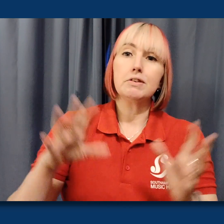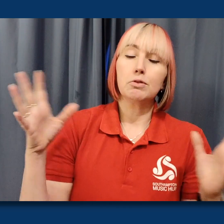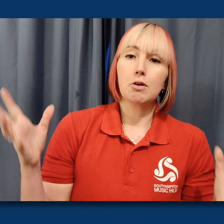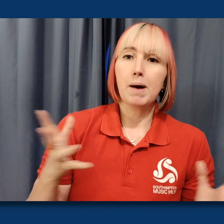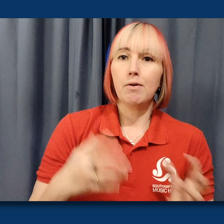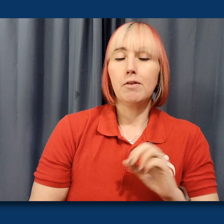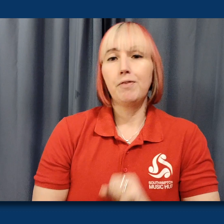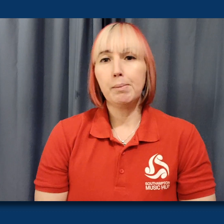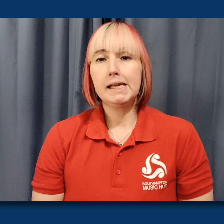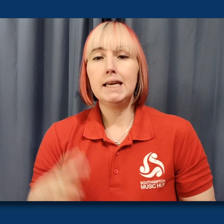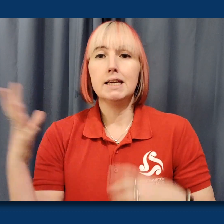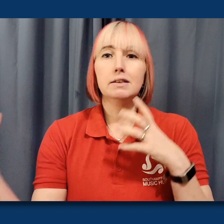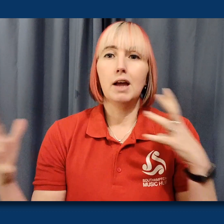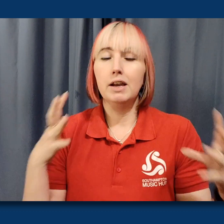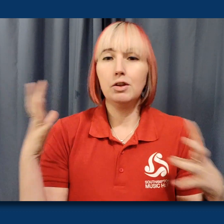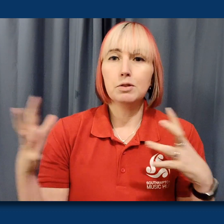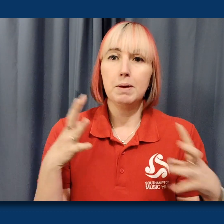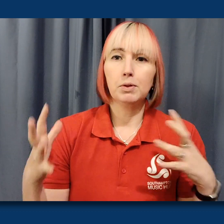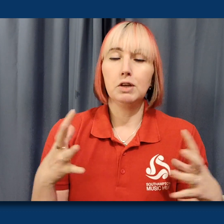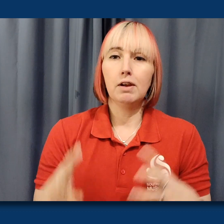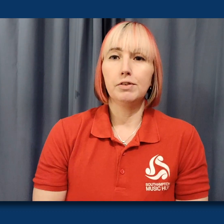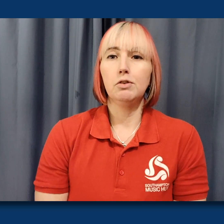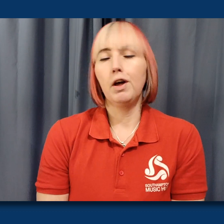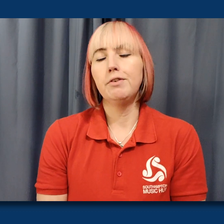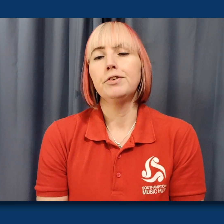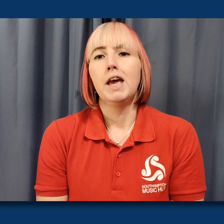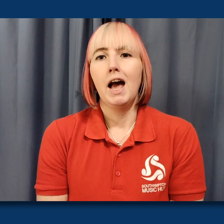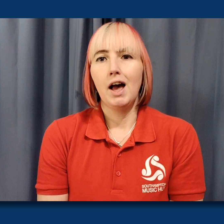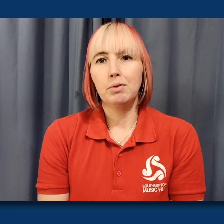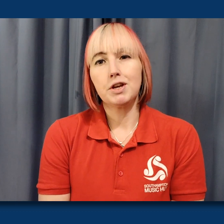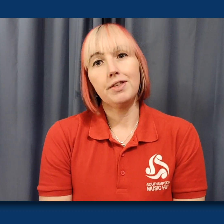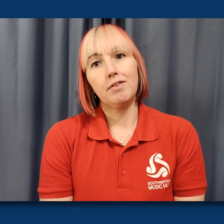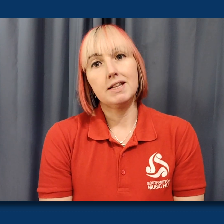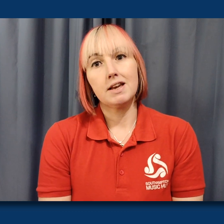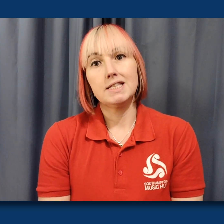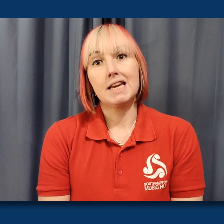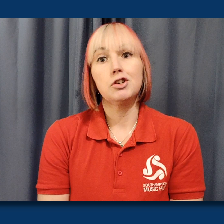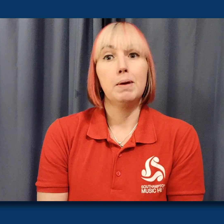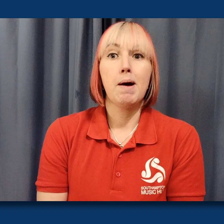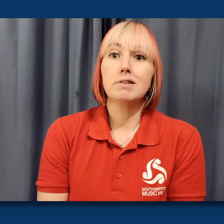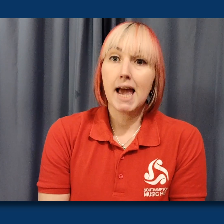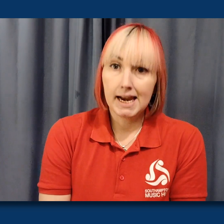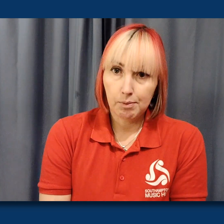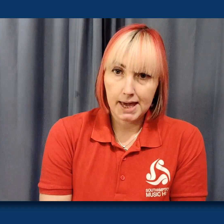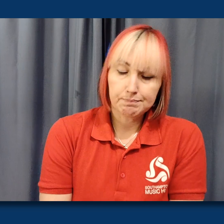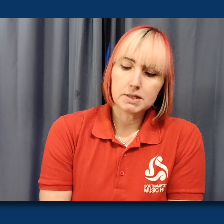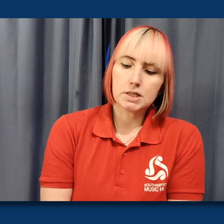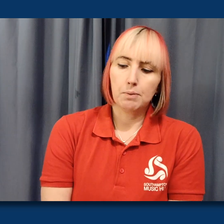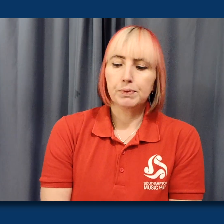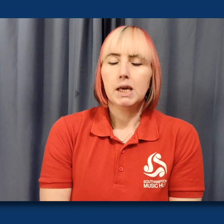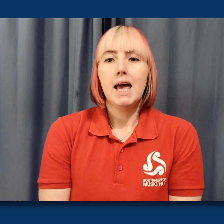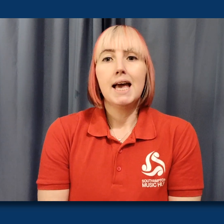love, it's also about family and who the people that you love in your life, which I think Valentine's Day should be about anyway.